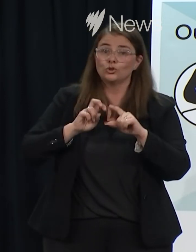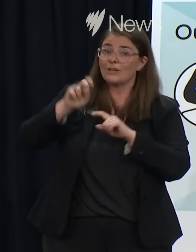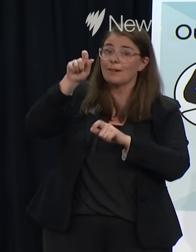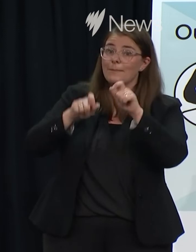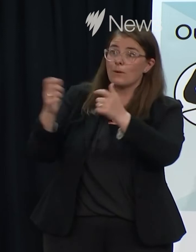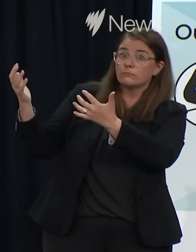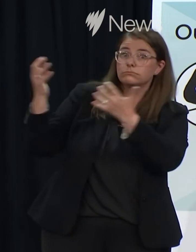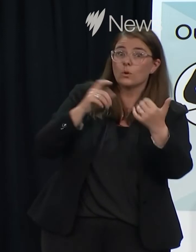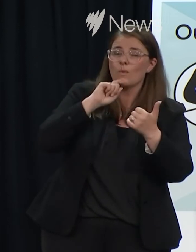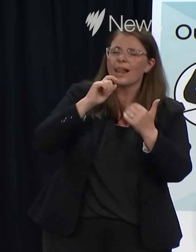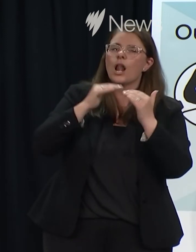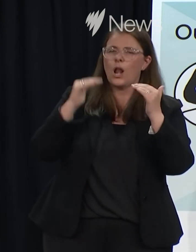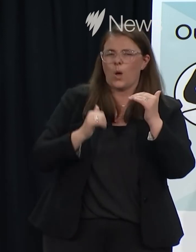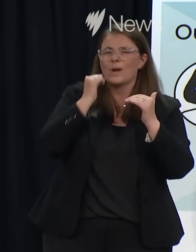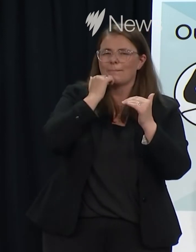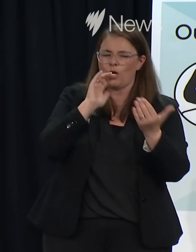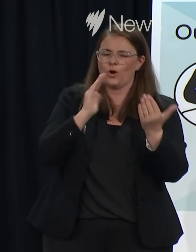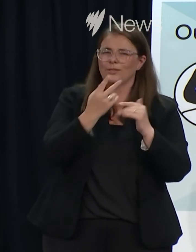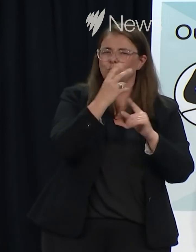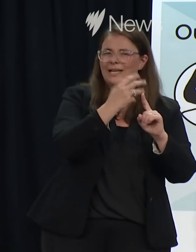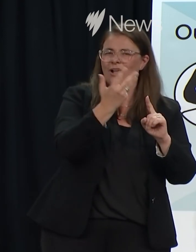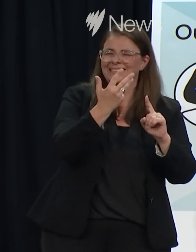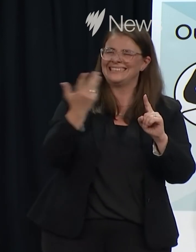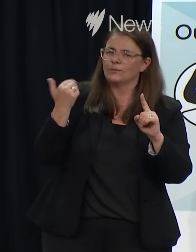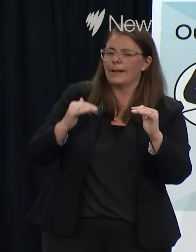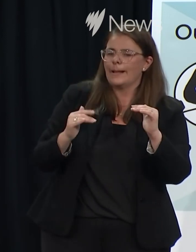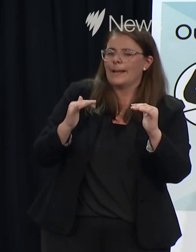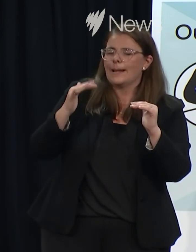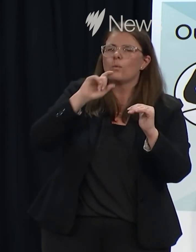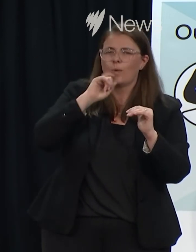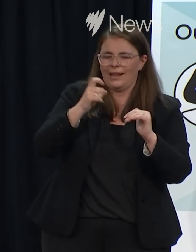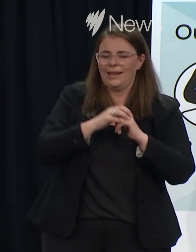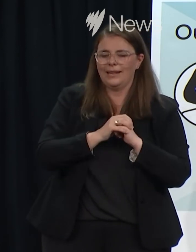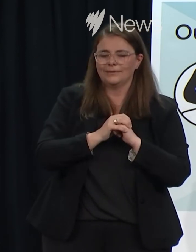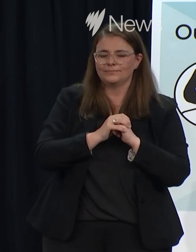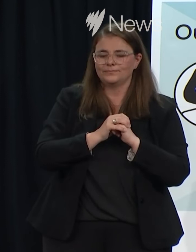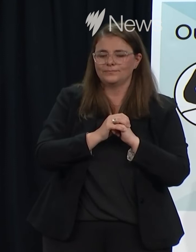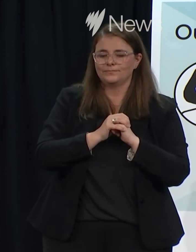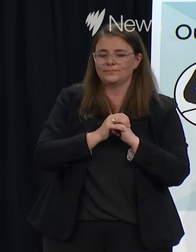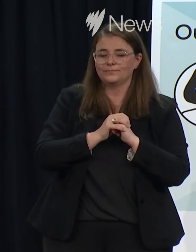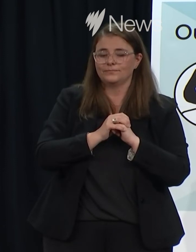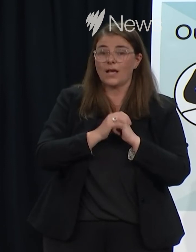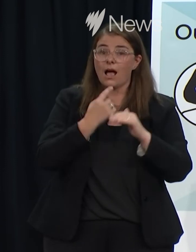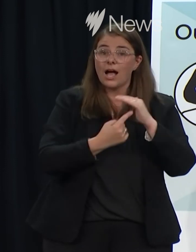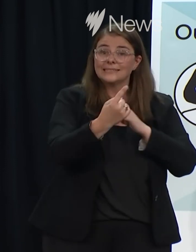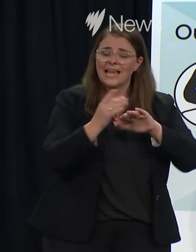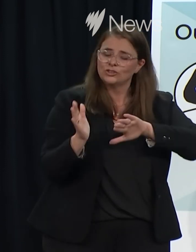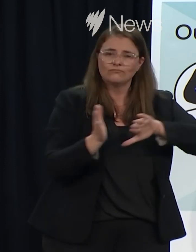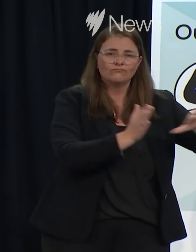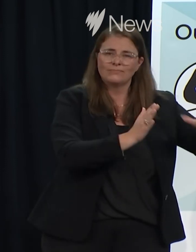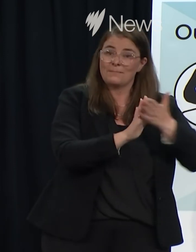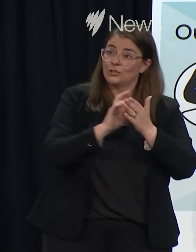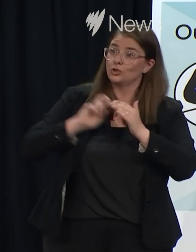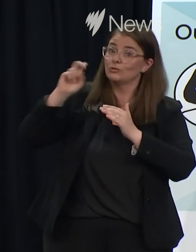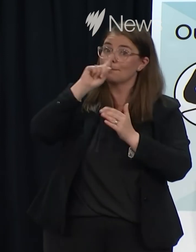below 2019. It will take time to rebuild. And while we have removed all traveller isolation, so that tourists